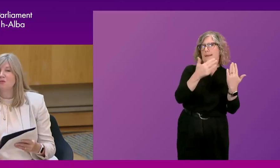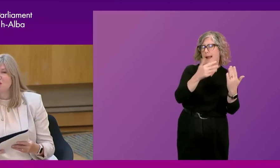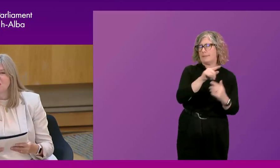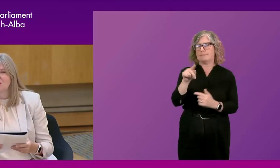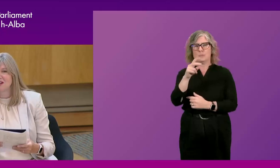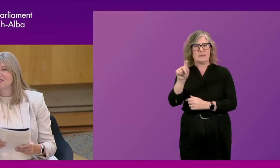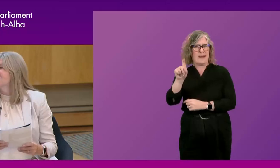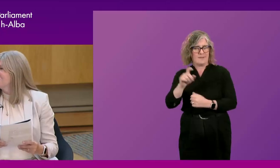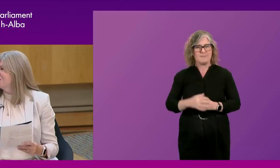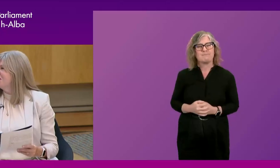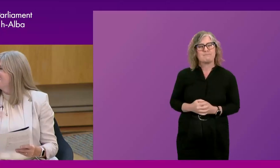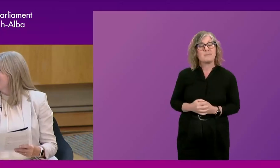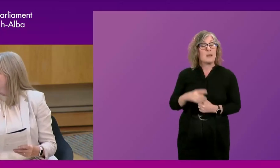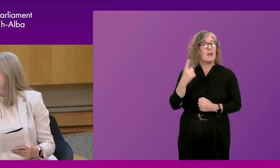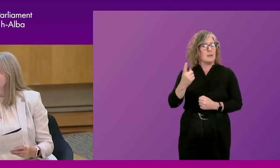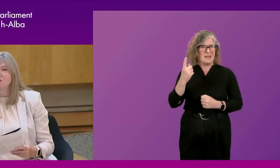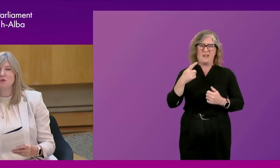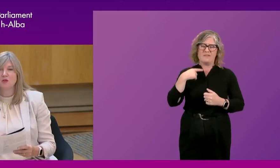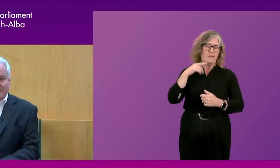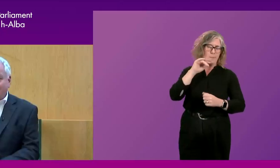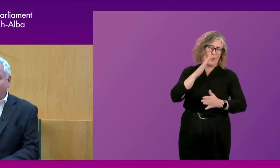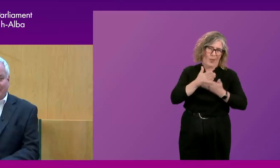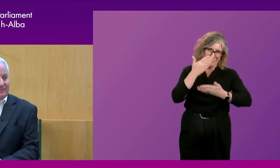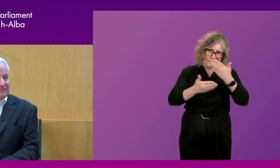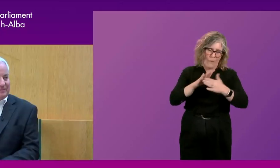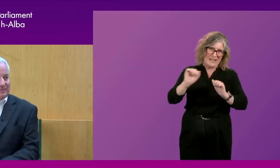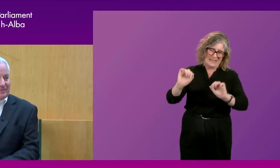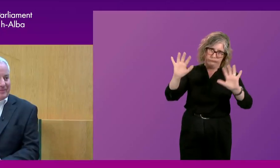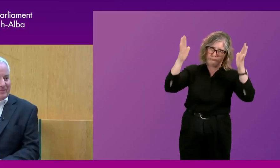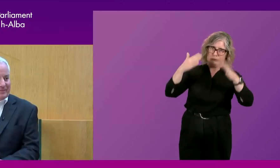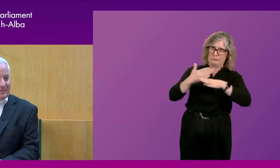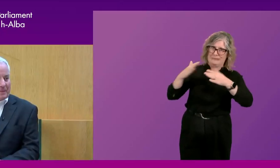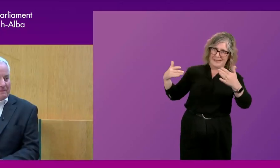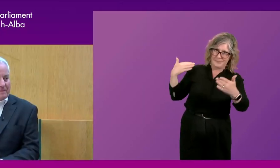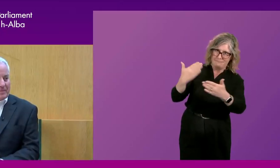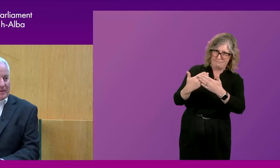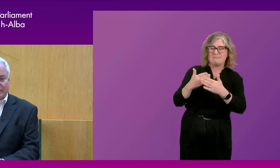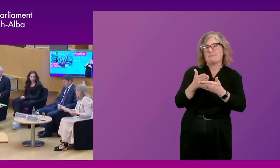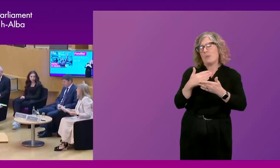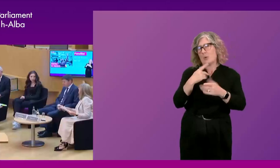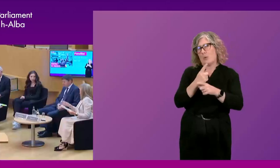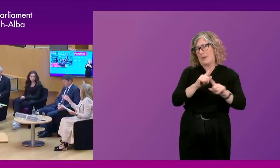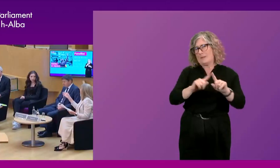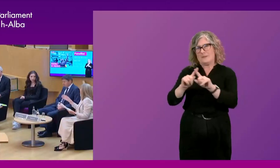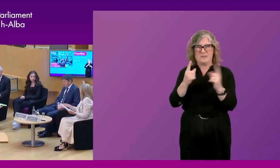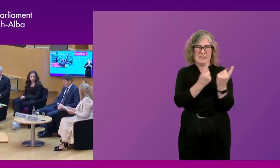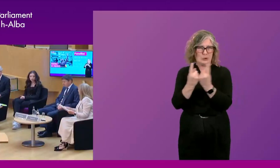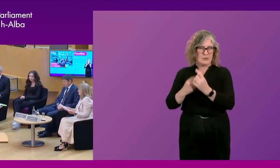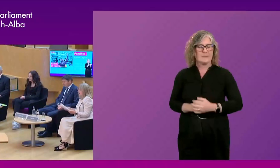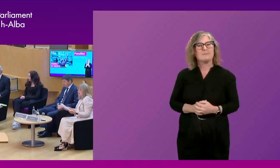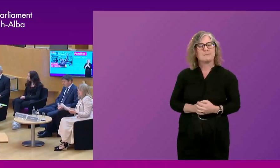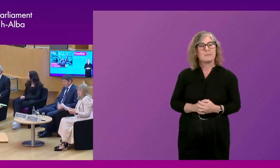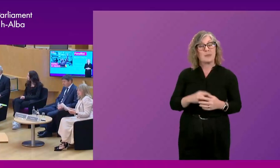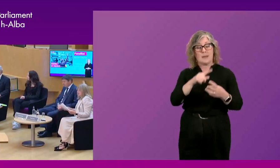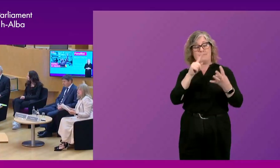we will hear more of Jack's illustrious career as the afternoon goes on and we discuss very many issues. Esther Roberton